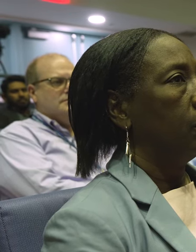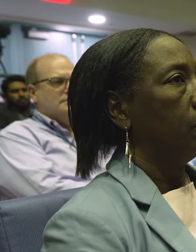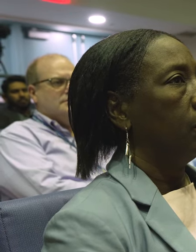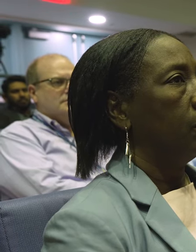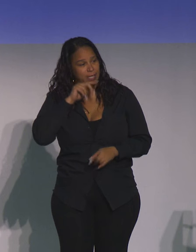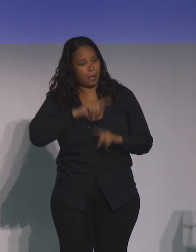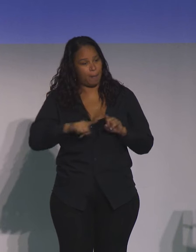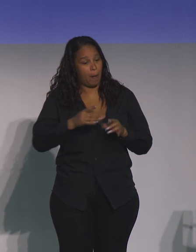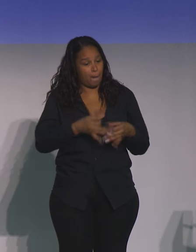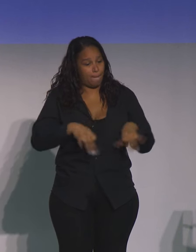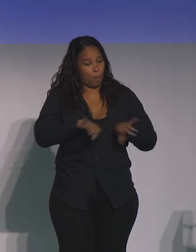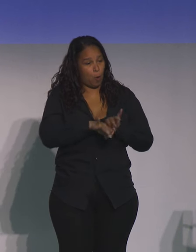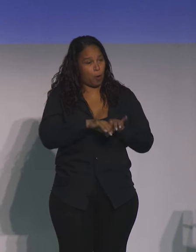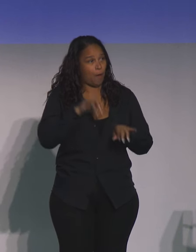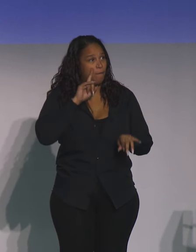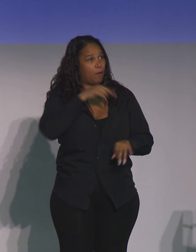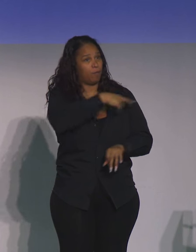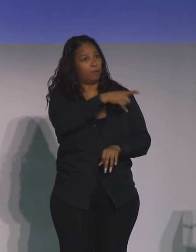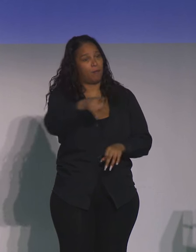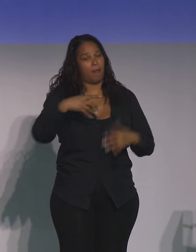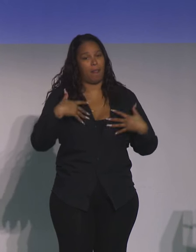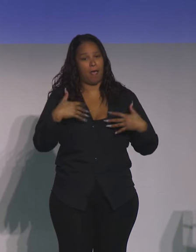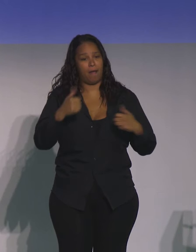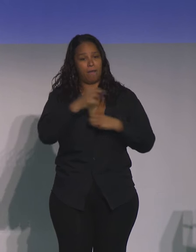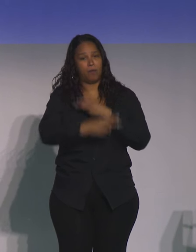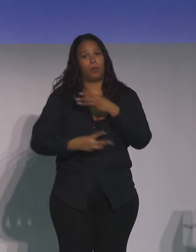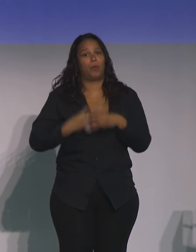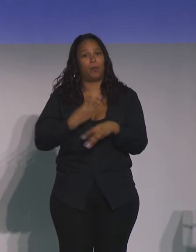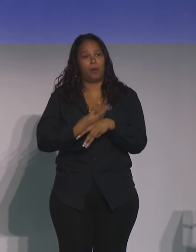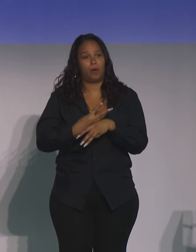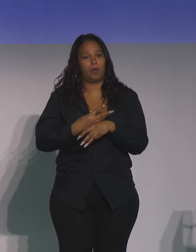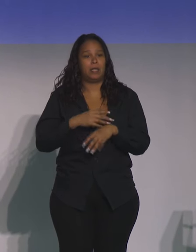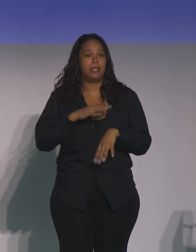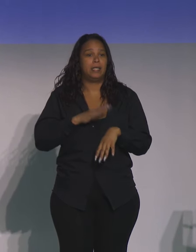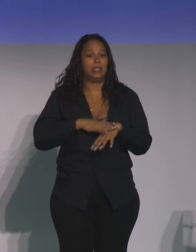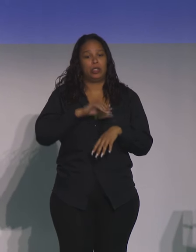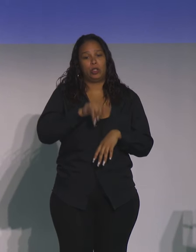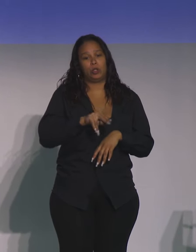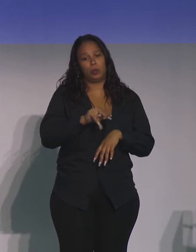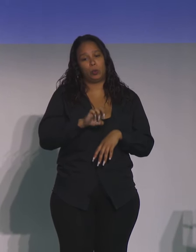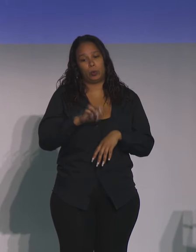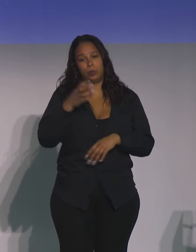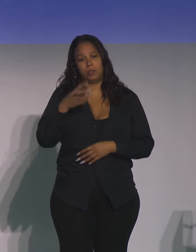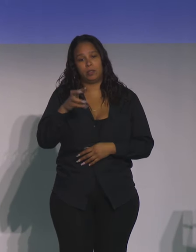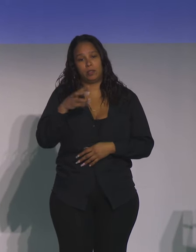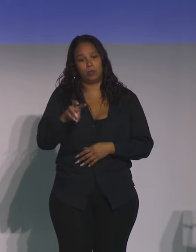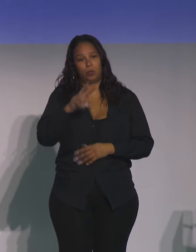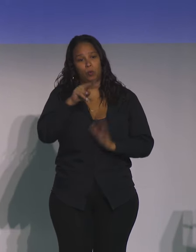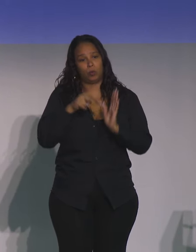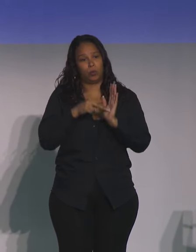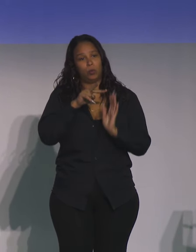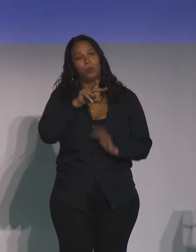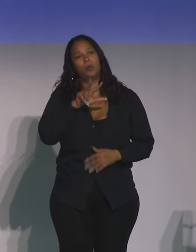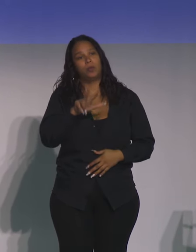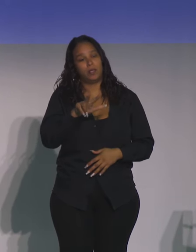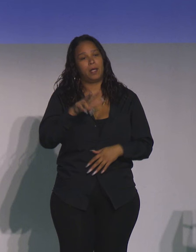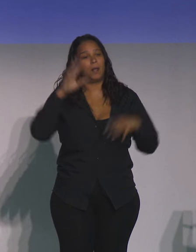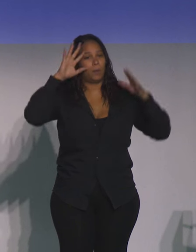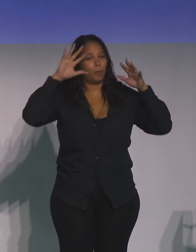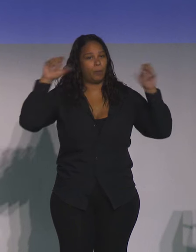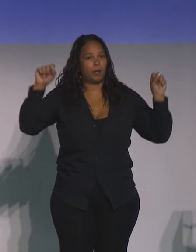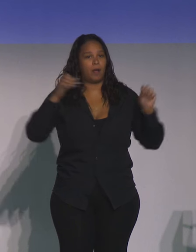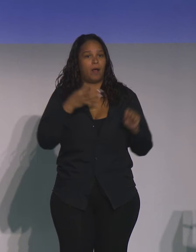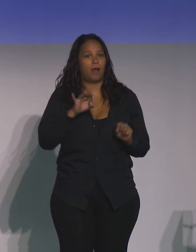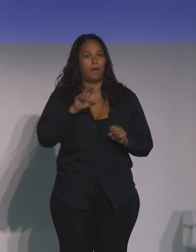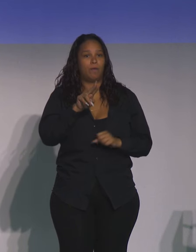importantly, to the health of the nation and the world on June 16, 2023, the president of the United